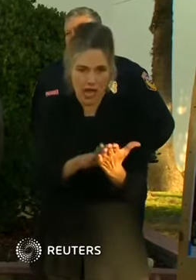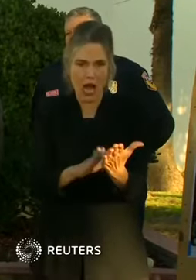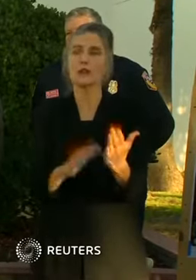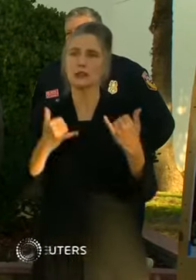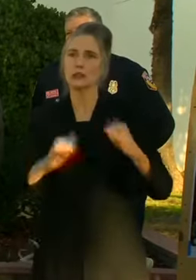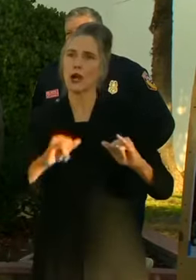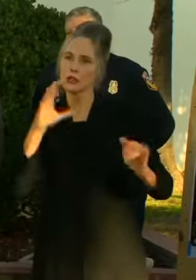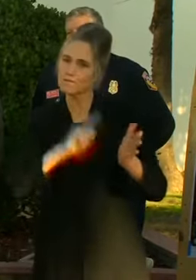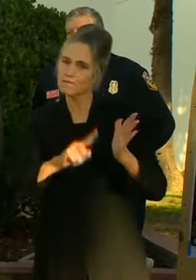looking into as well.